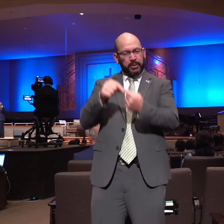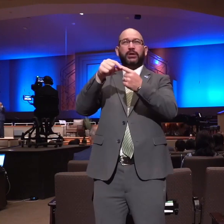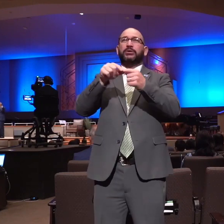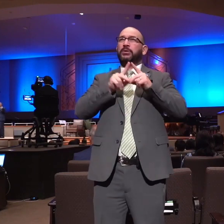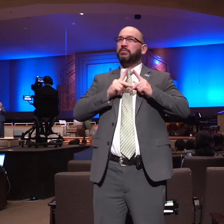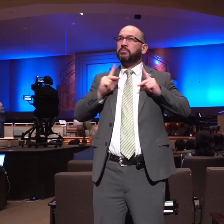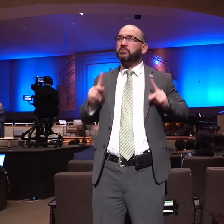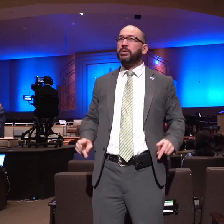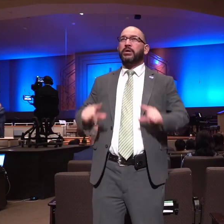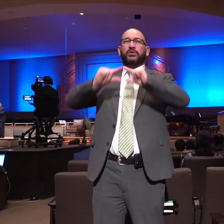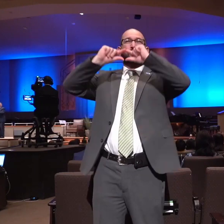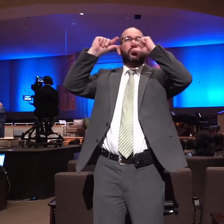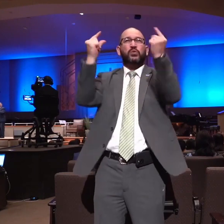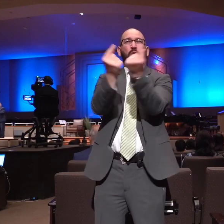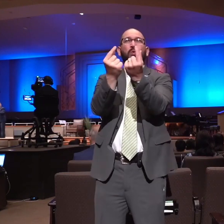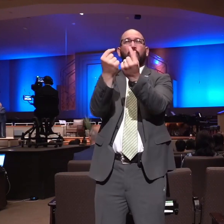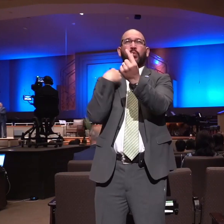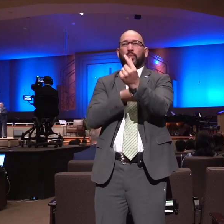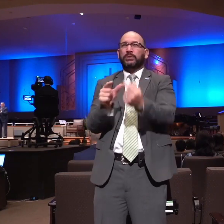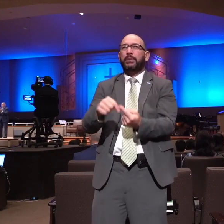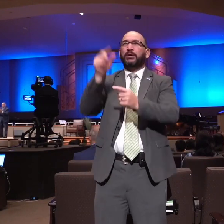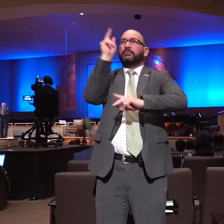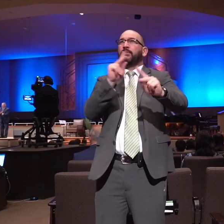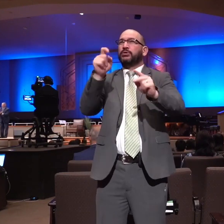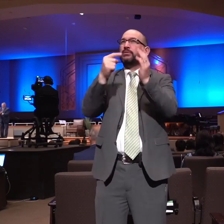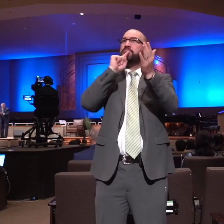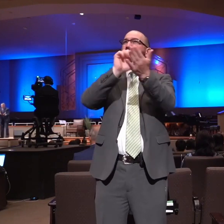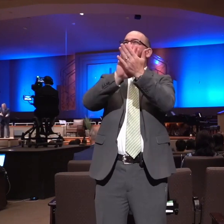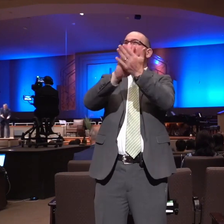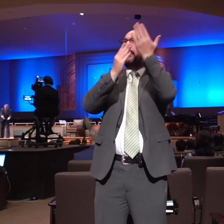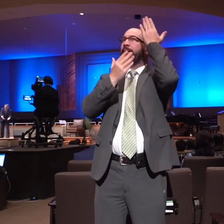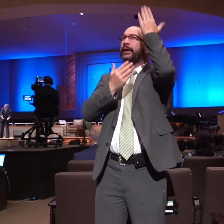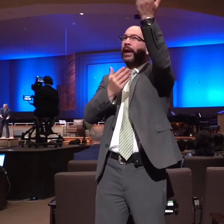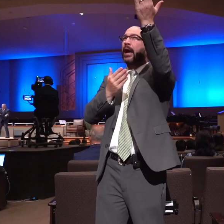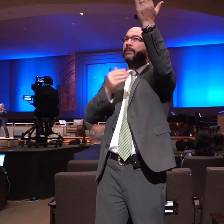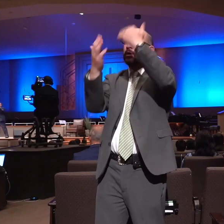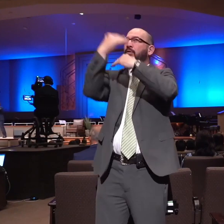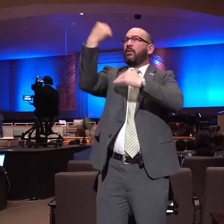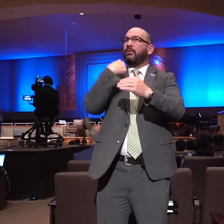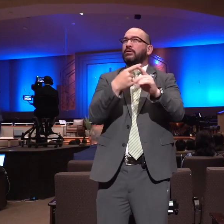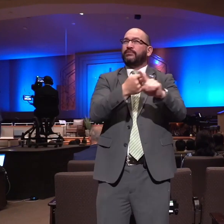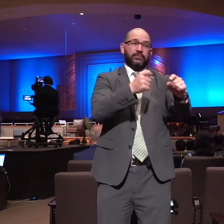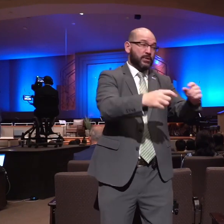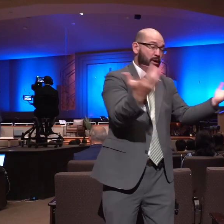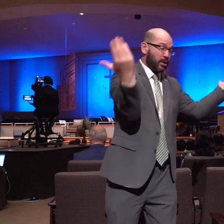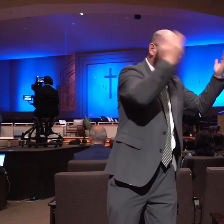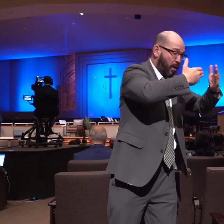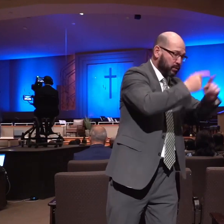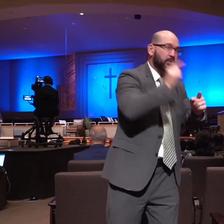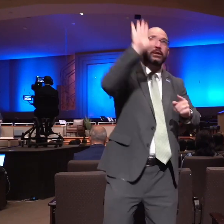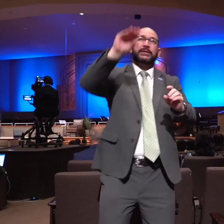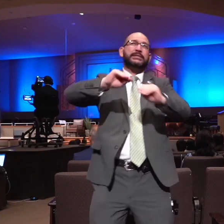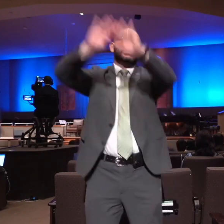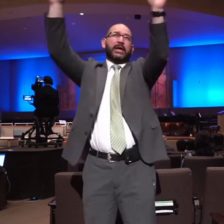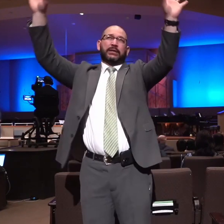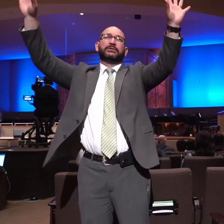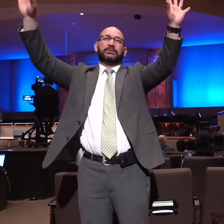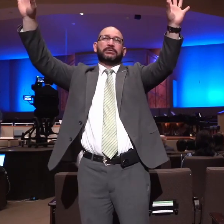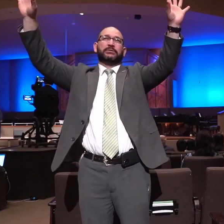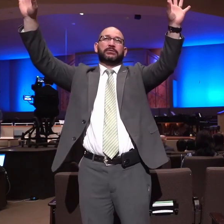people and we should be showing forth the praises of him who called us out of darkness in his marvelous light so our desire